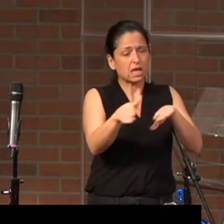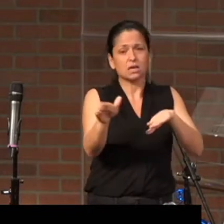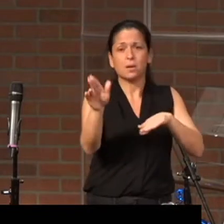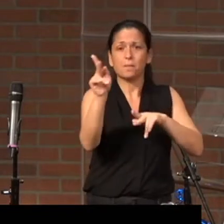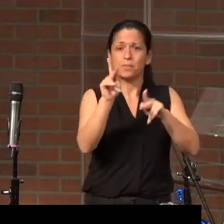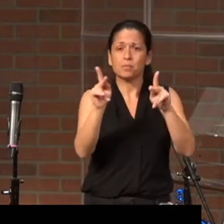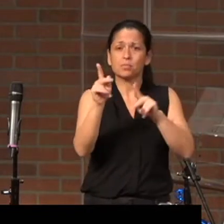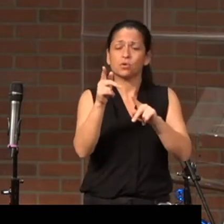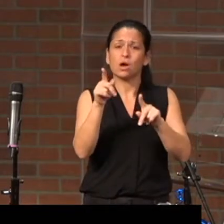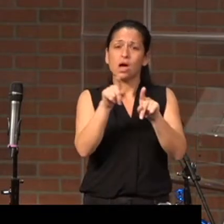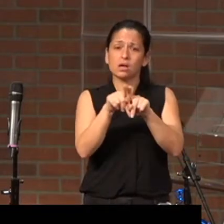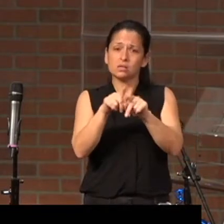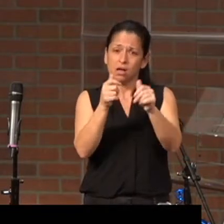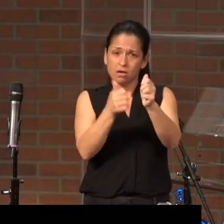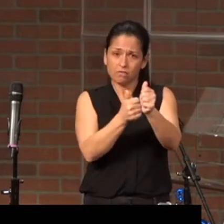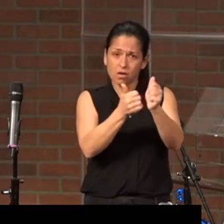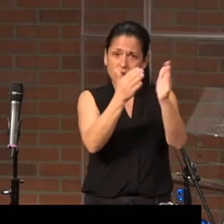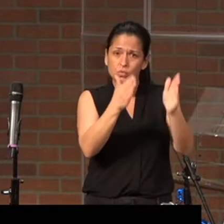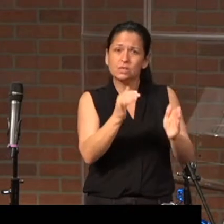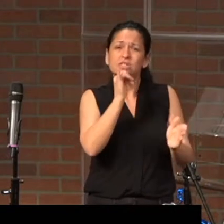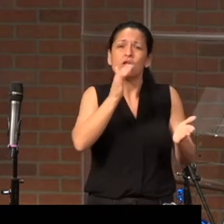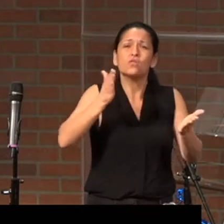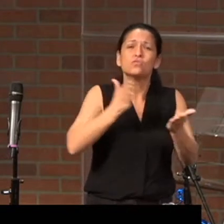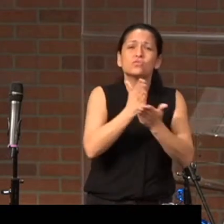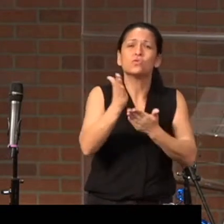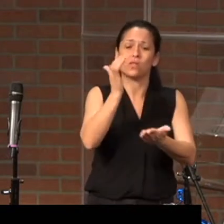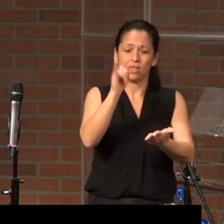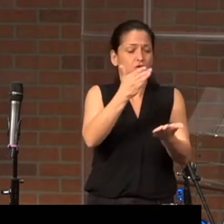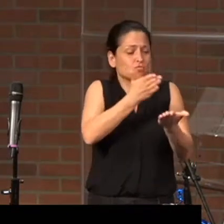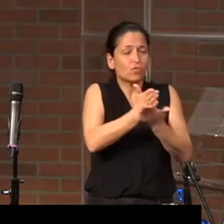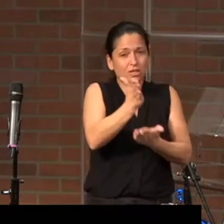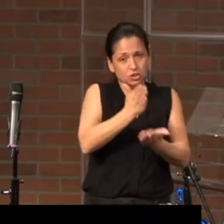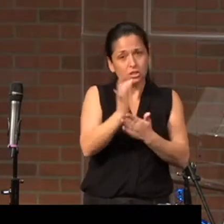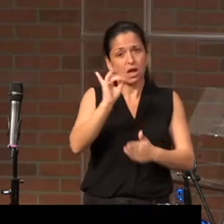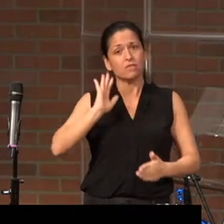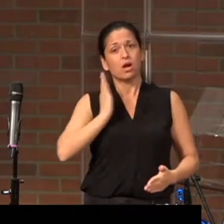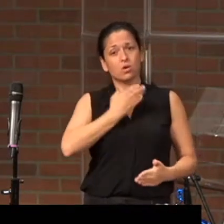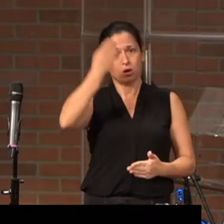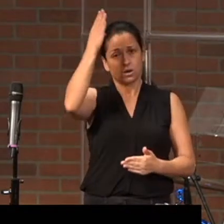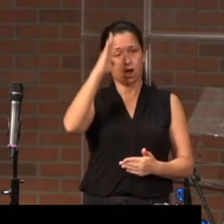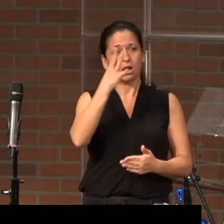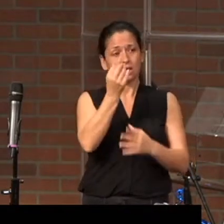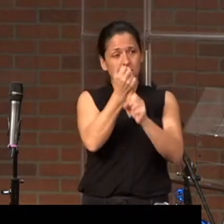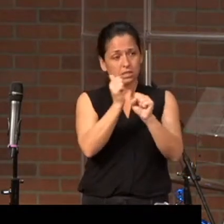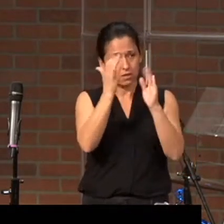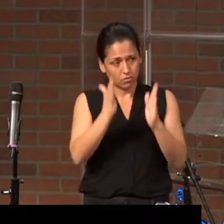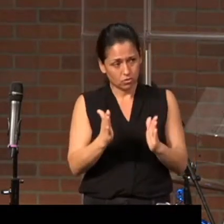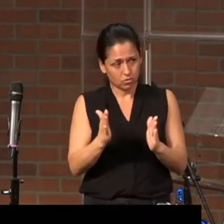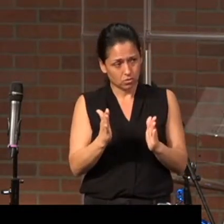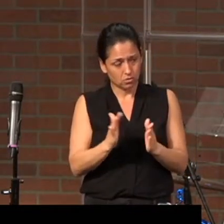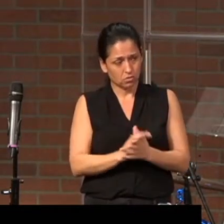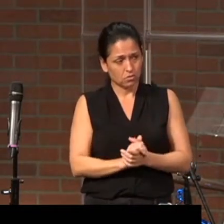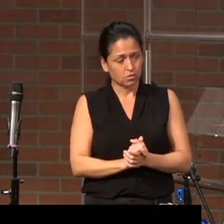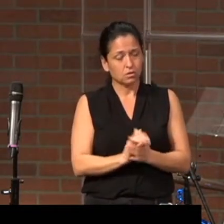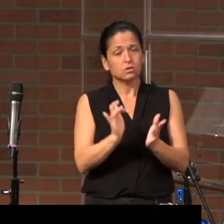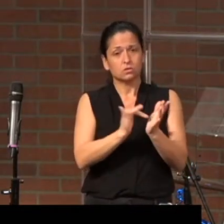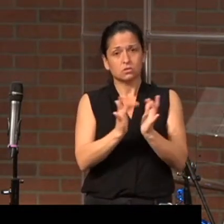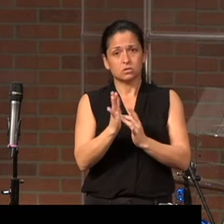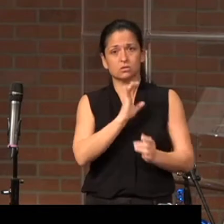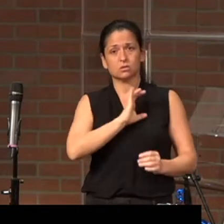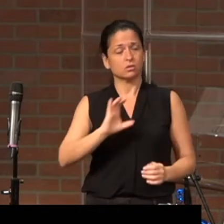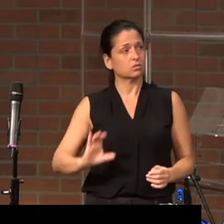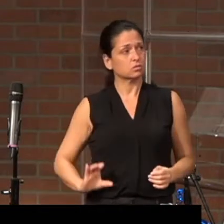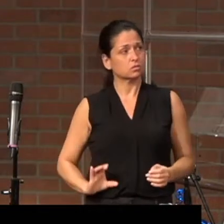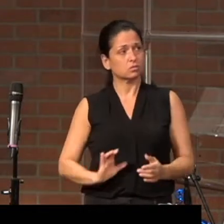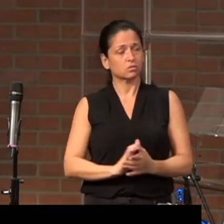is through the righteousness of our God and Savior, Jesus Christ.